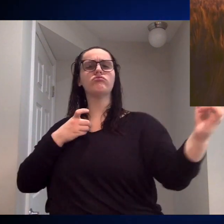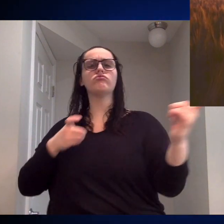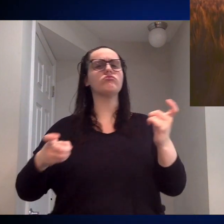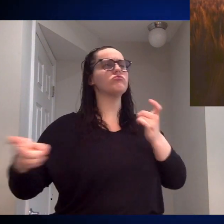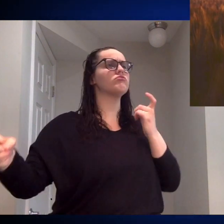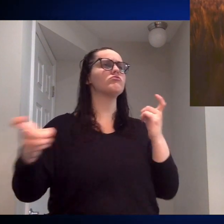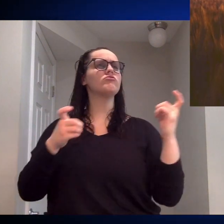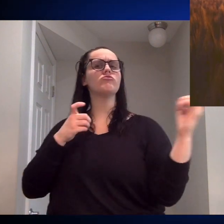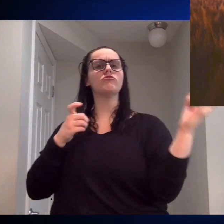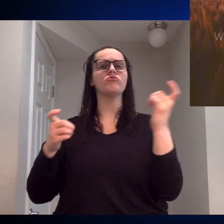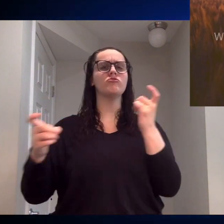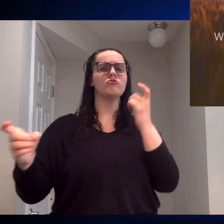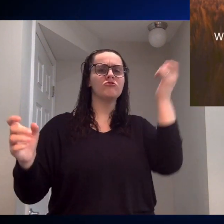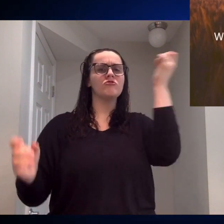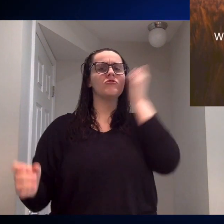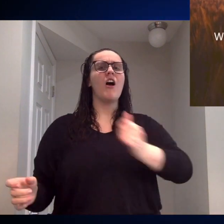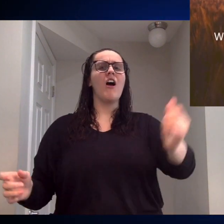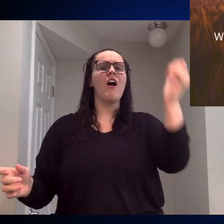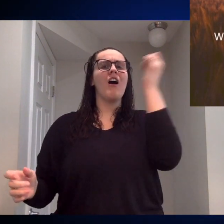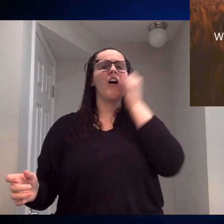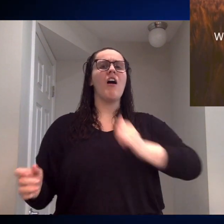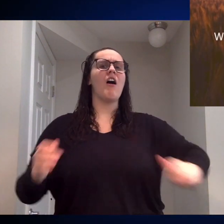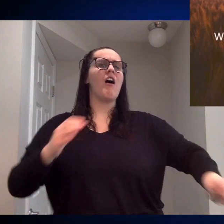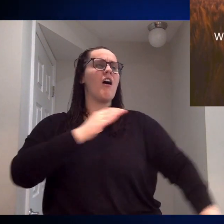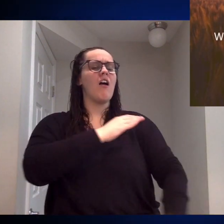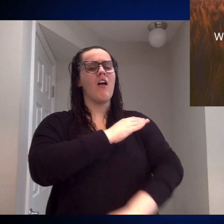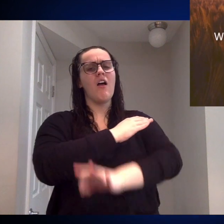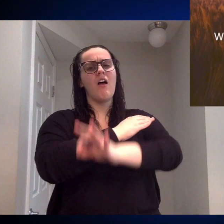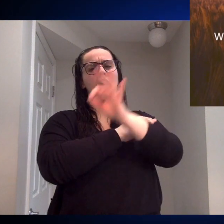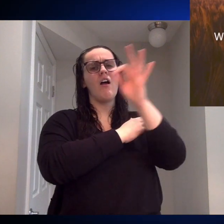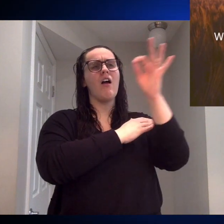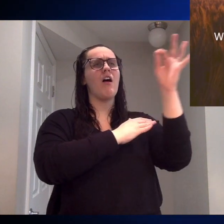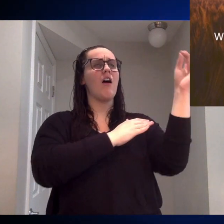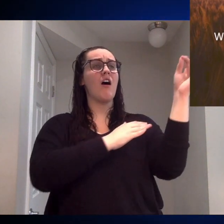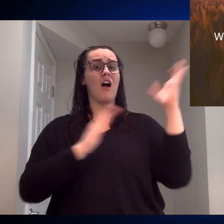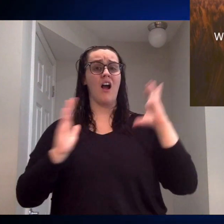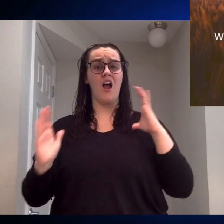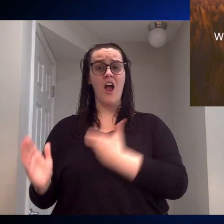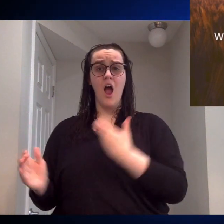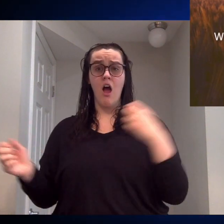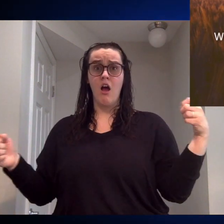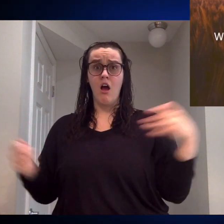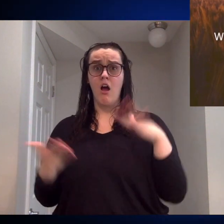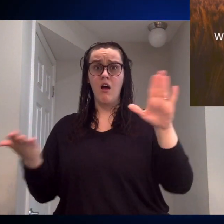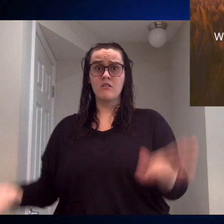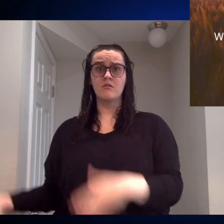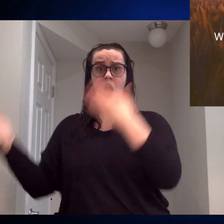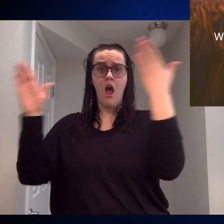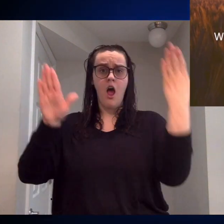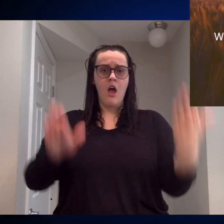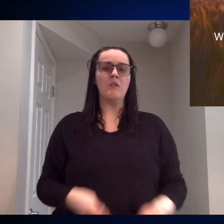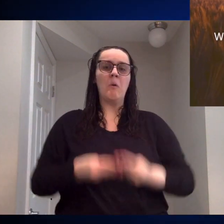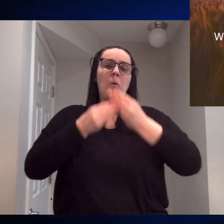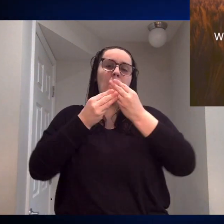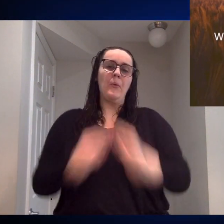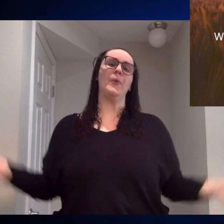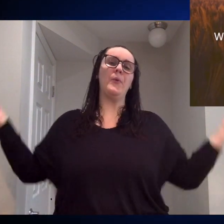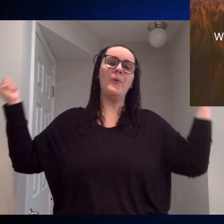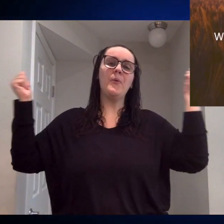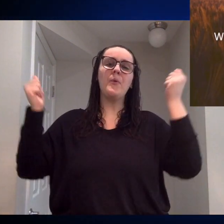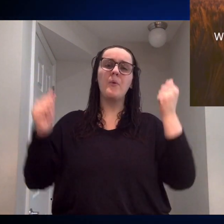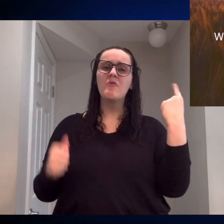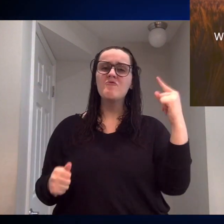What a glorious dawn Fear of death